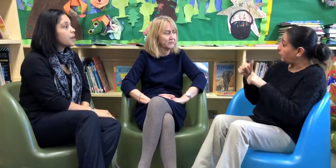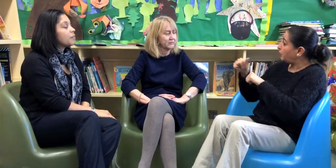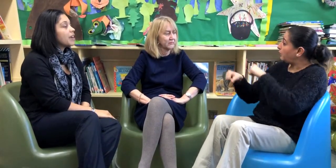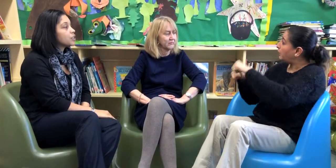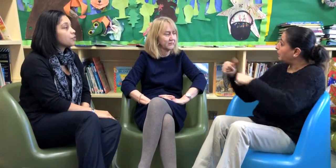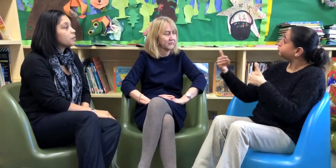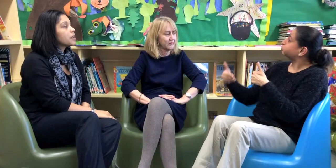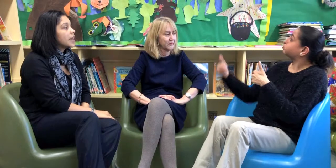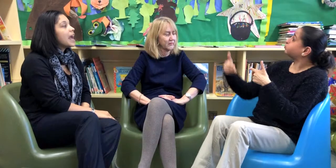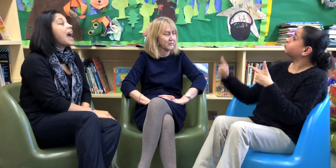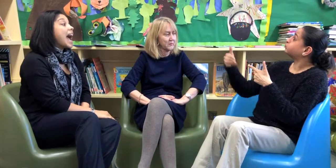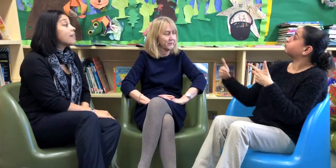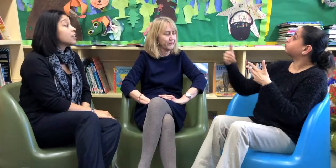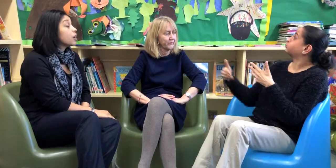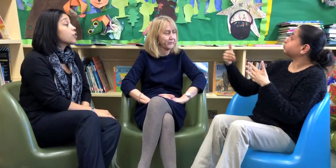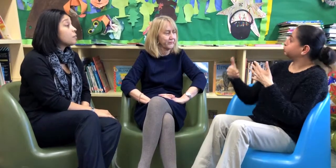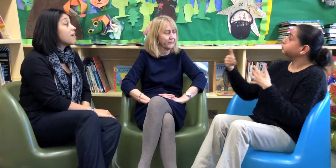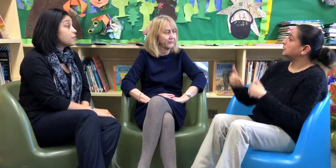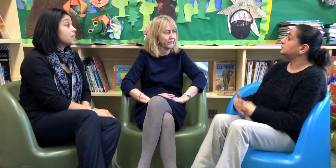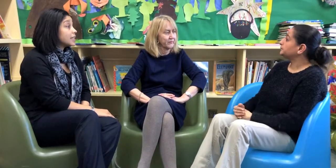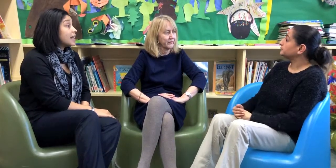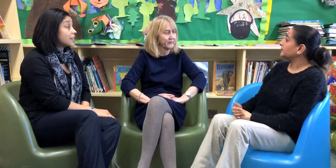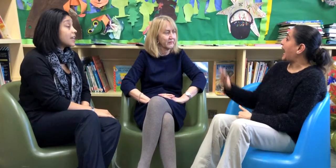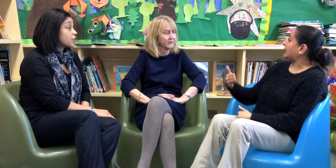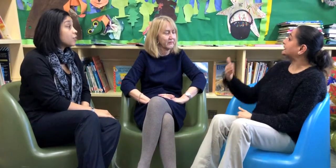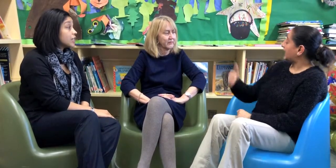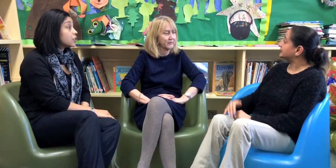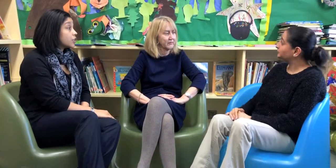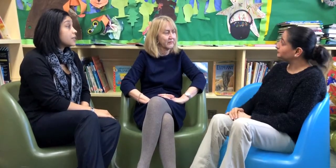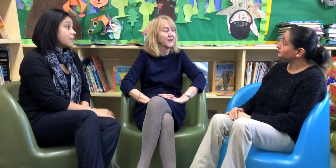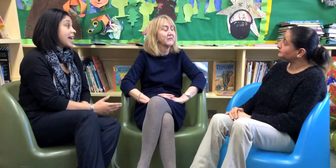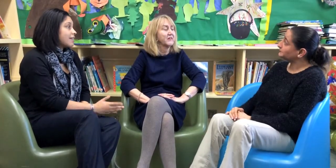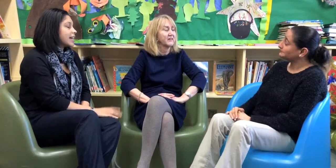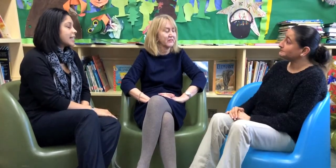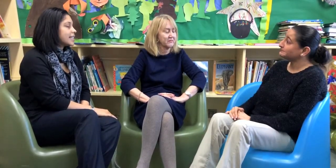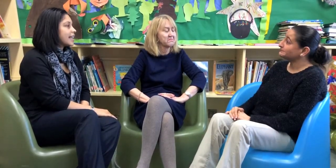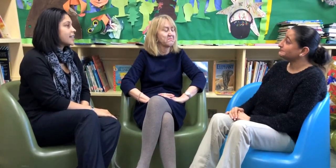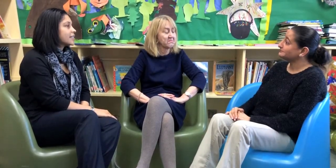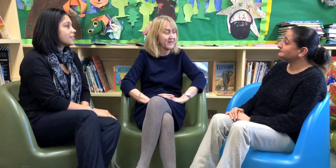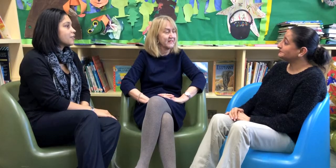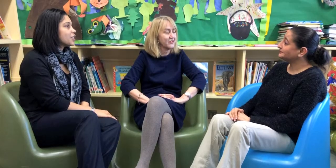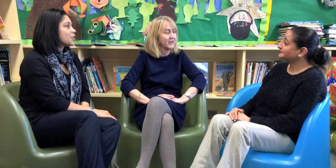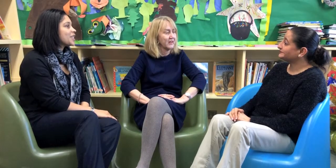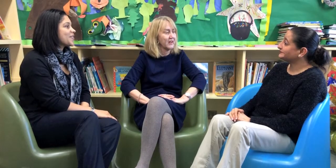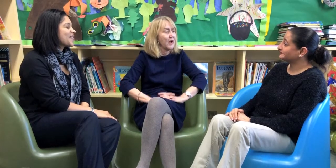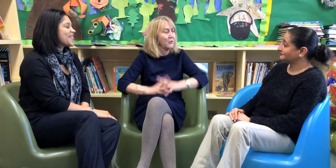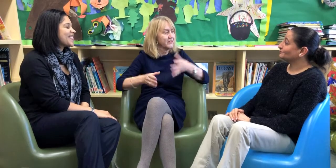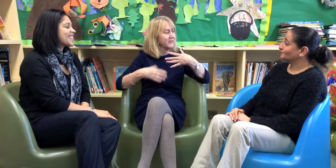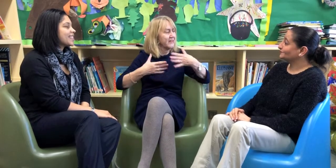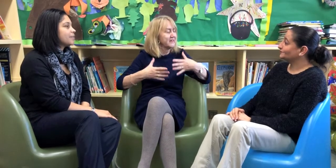parents group. And they try and come every week to that, so that's all really good. They have access to that resource. What sort of things